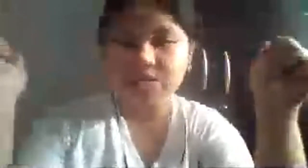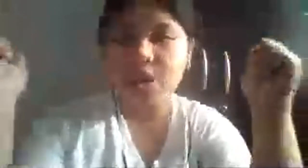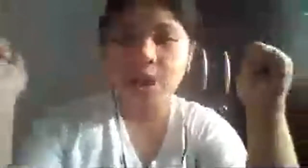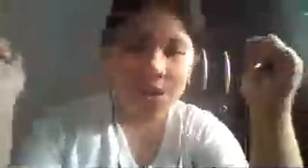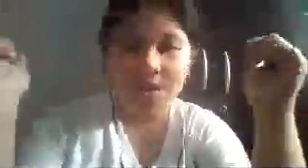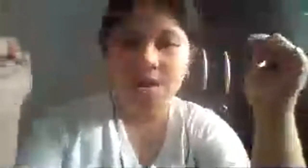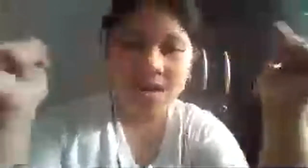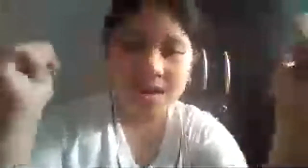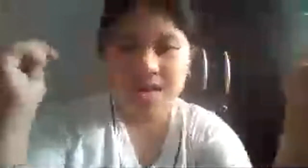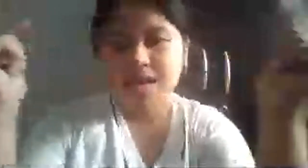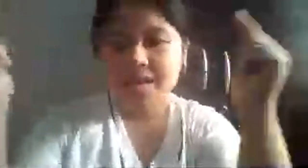Wow, wow, wow